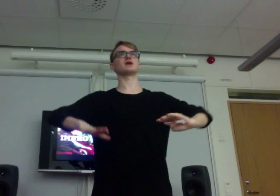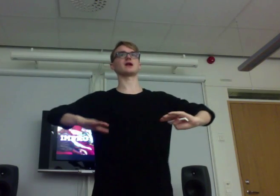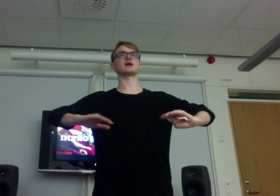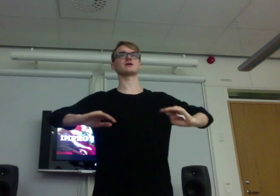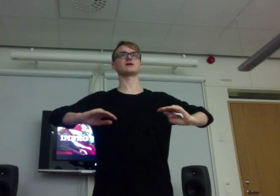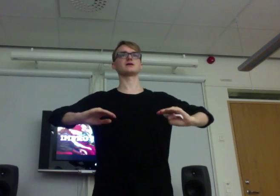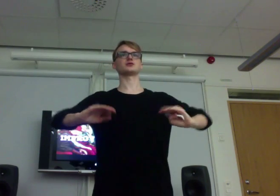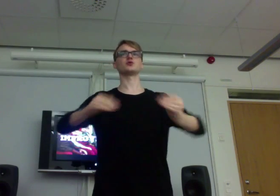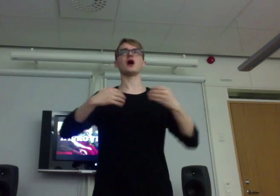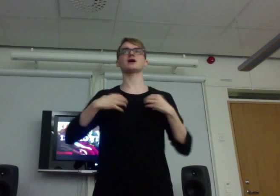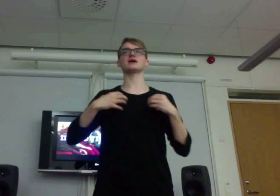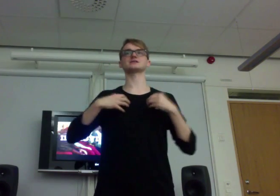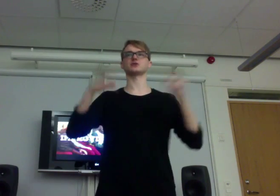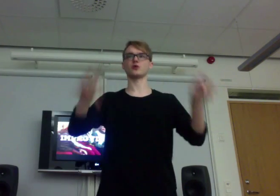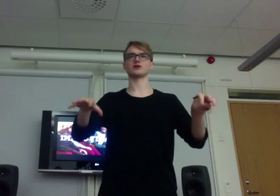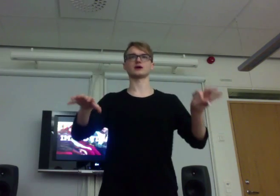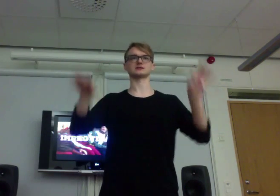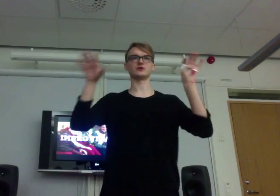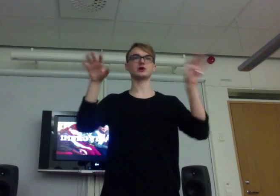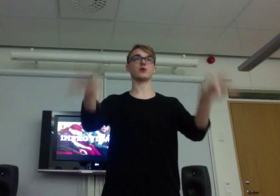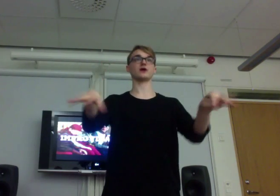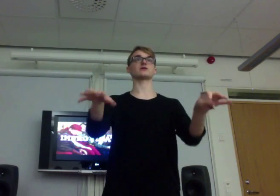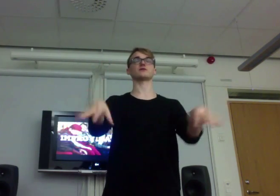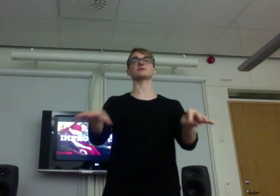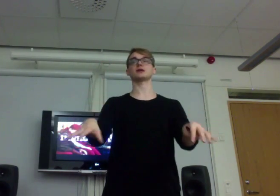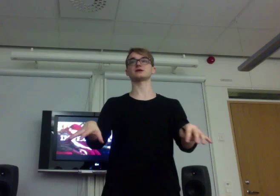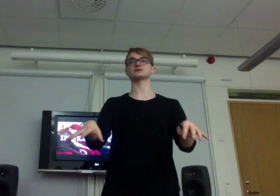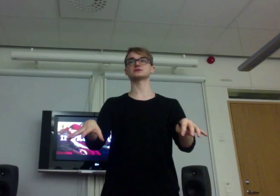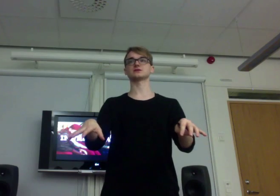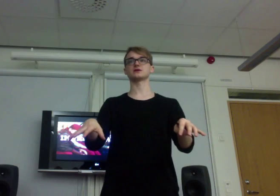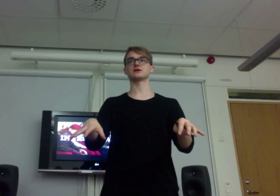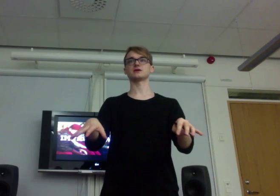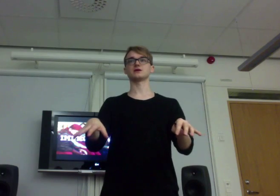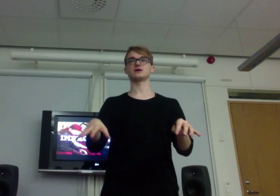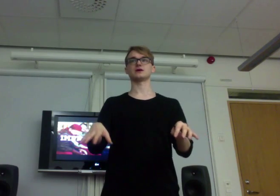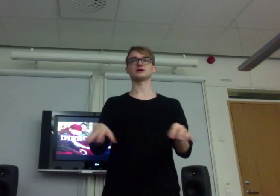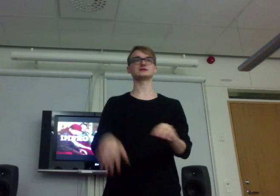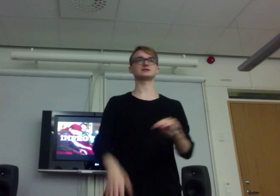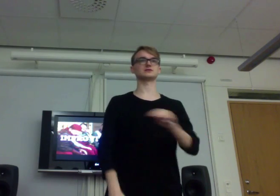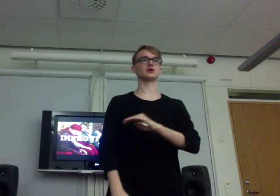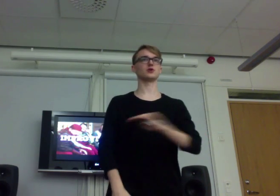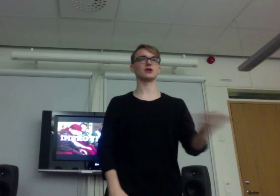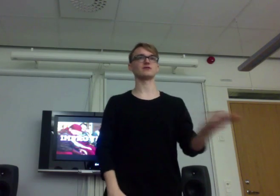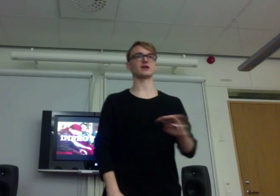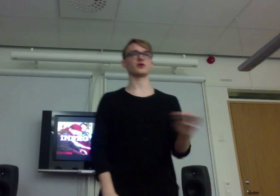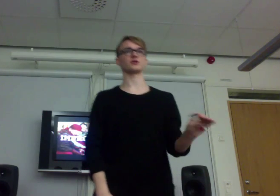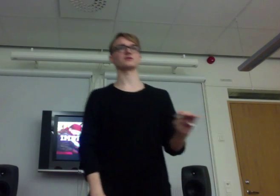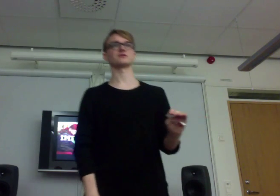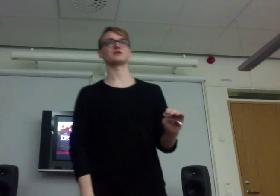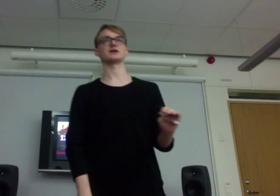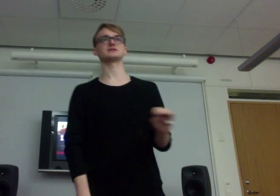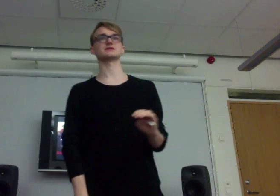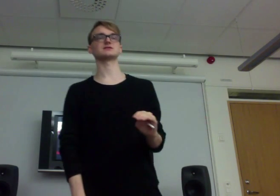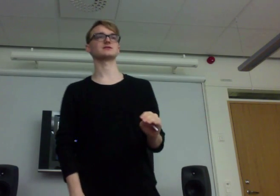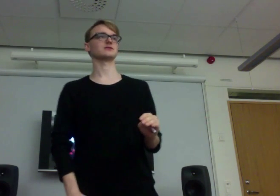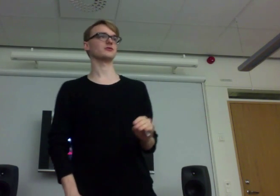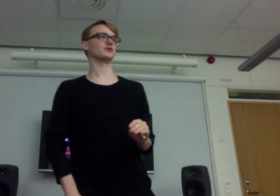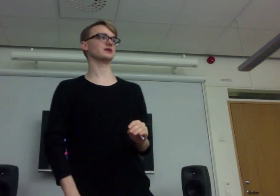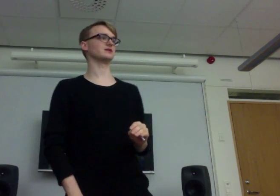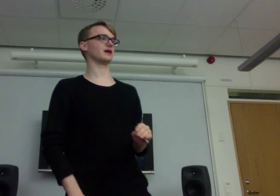do I, as an organizer, require from the players? Is it no level at all? Is it read and